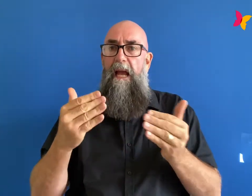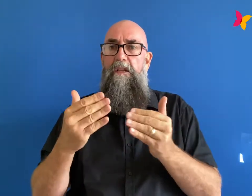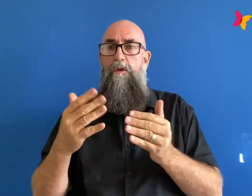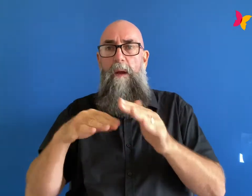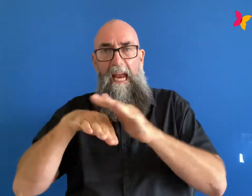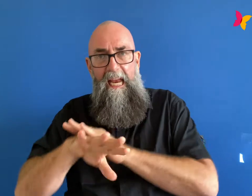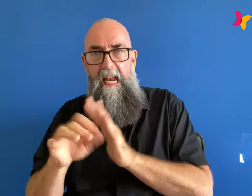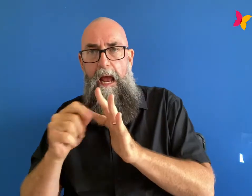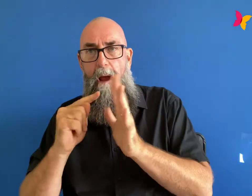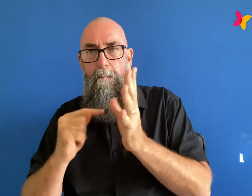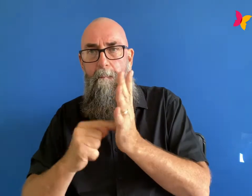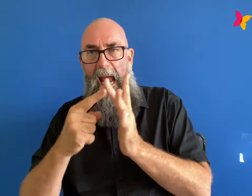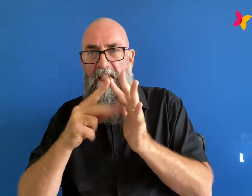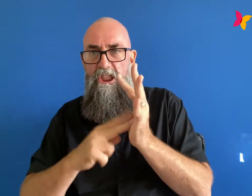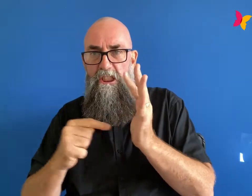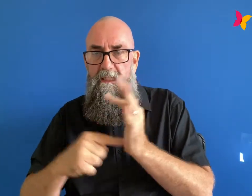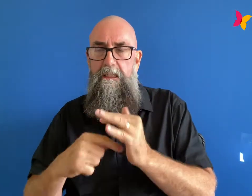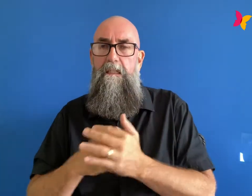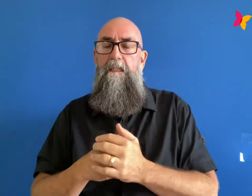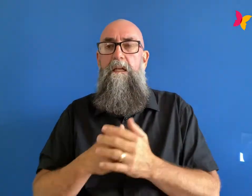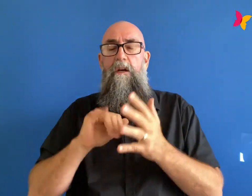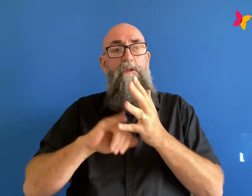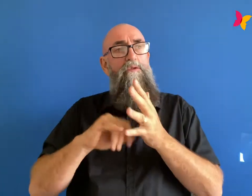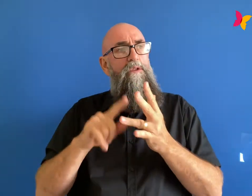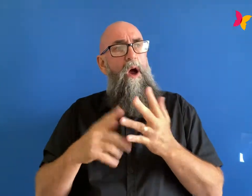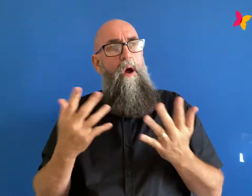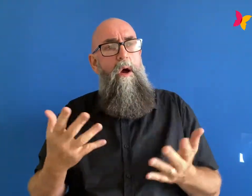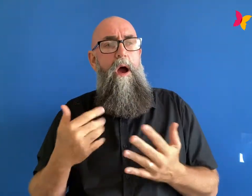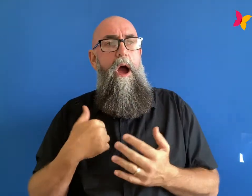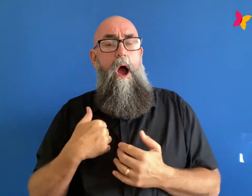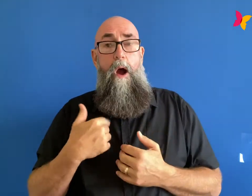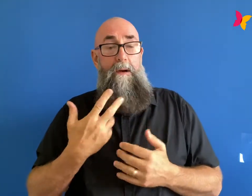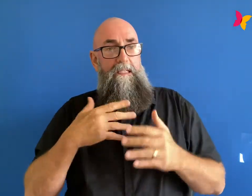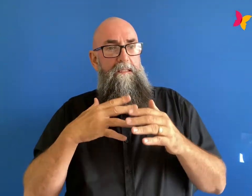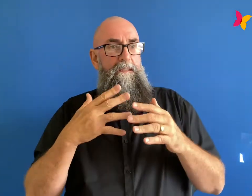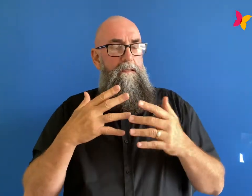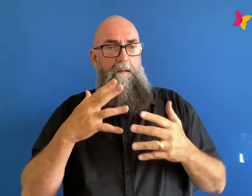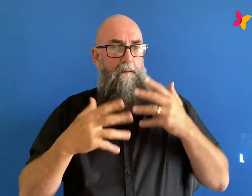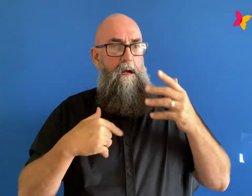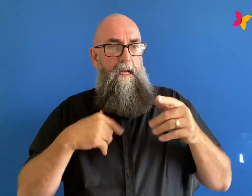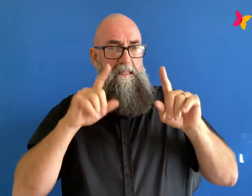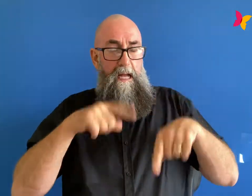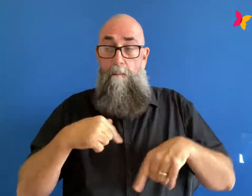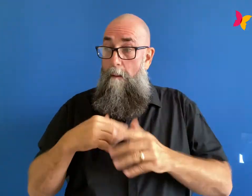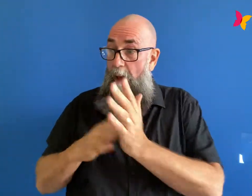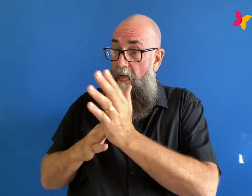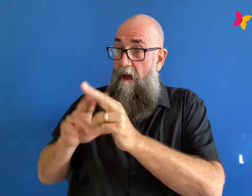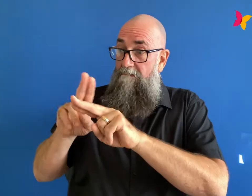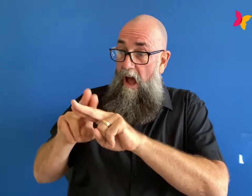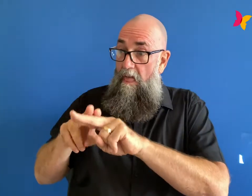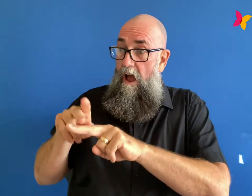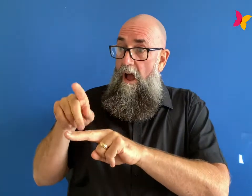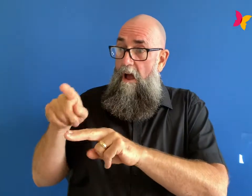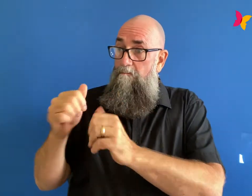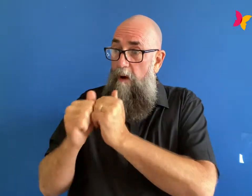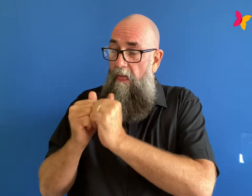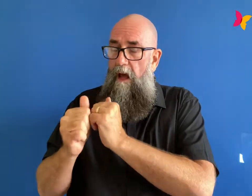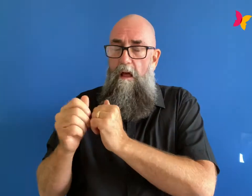kind of became my hospital in a way and mum and dad and my brother all were continuously working to